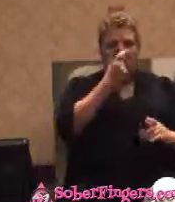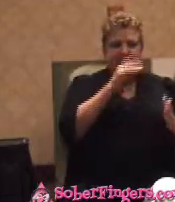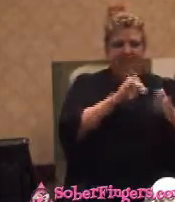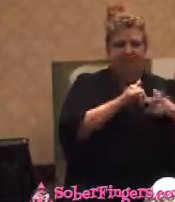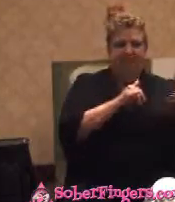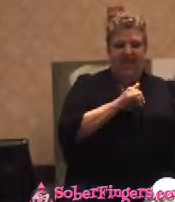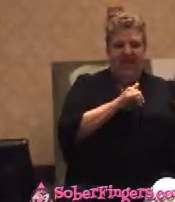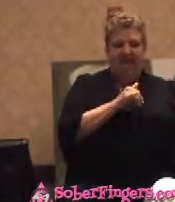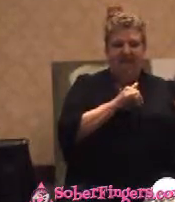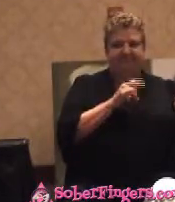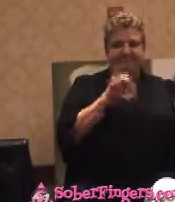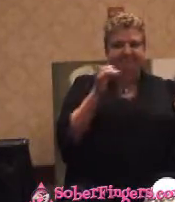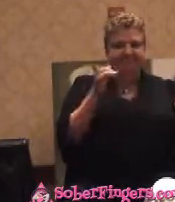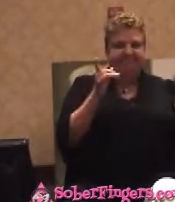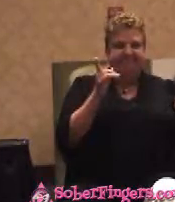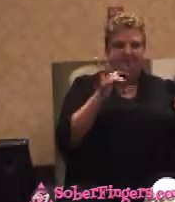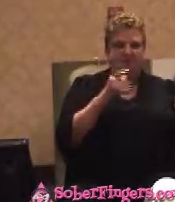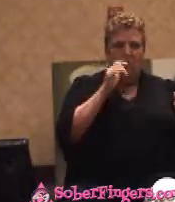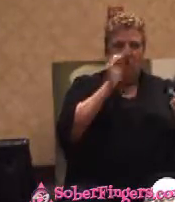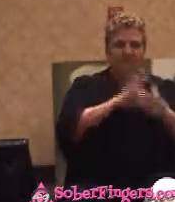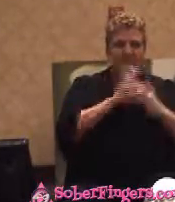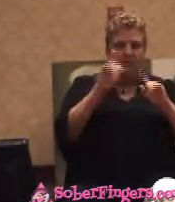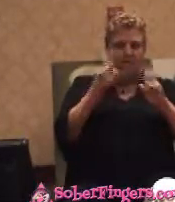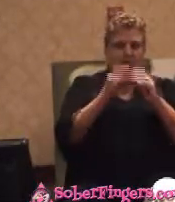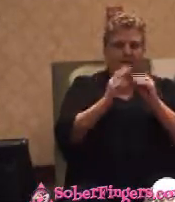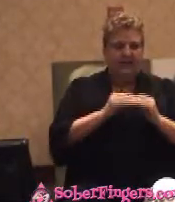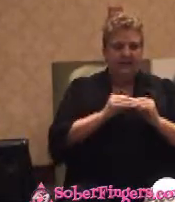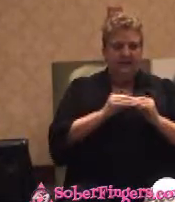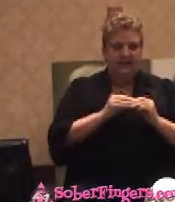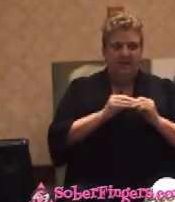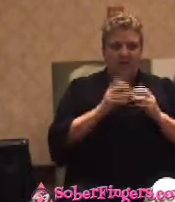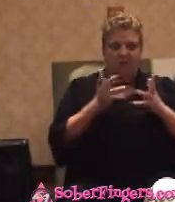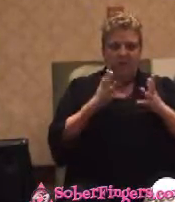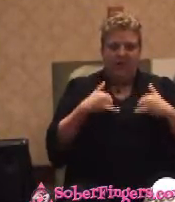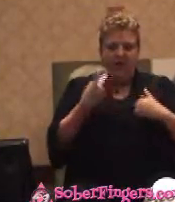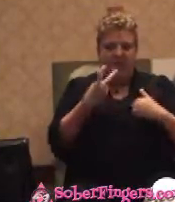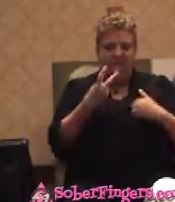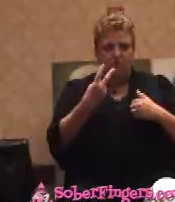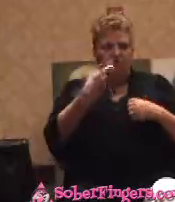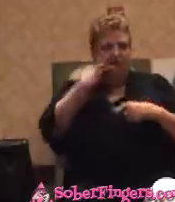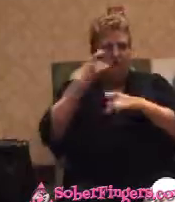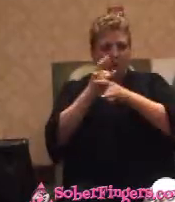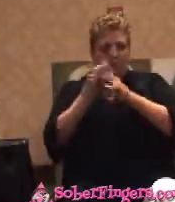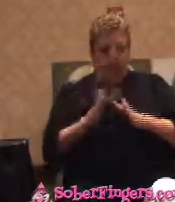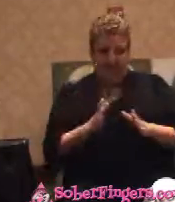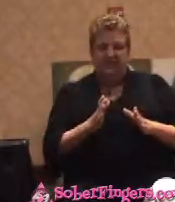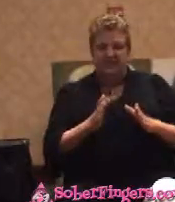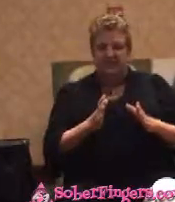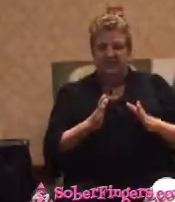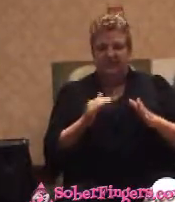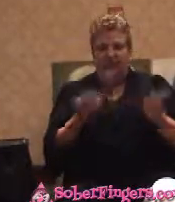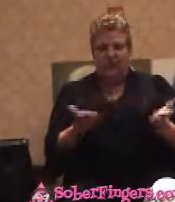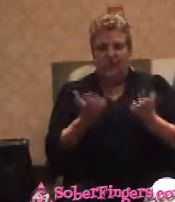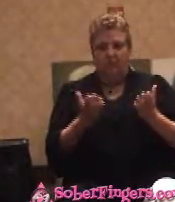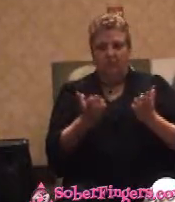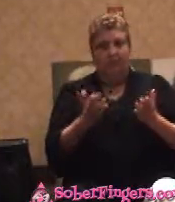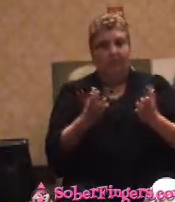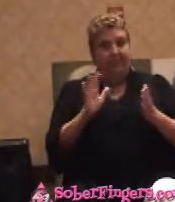That's a full compliment for this law firm. In fact, we're going to get rid of those two just as quick as we can. And I wouldn't have lasted any time at all.